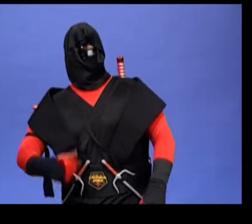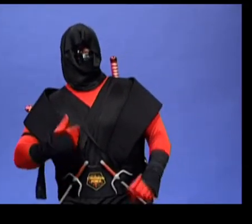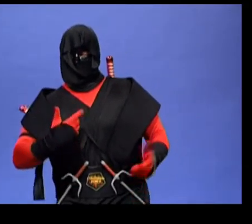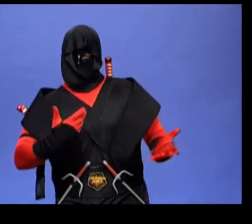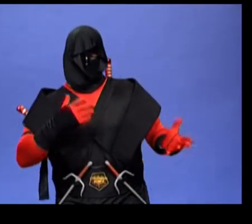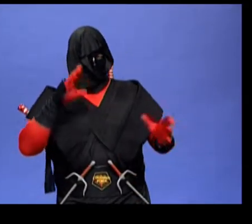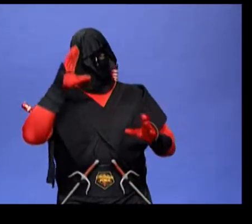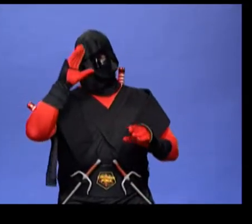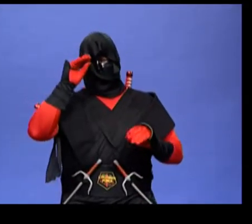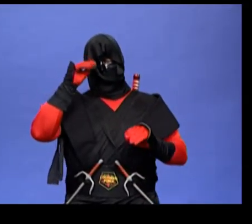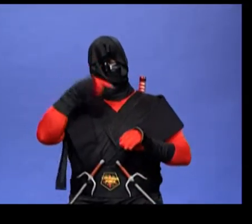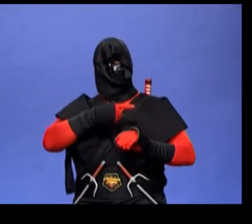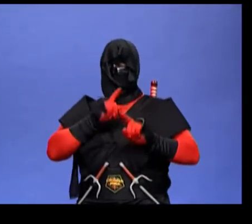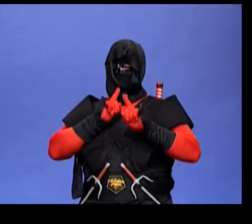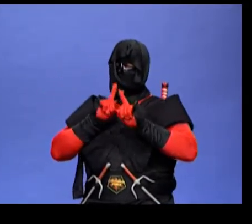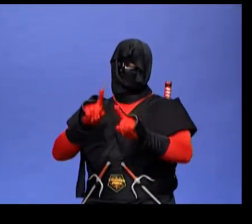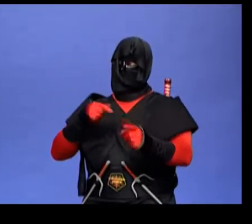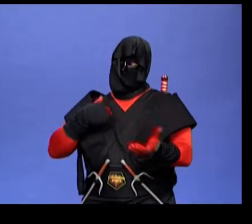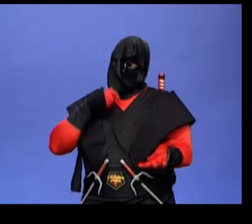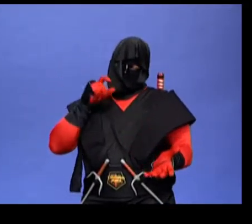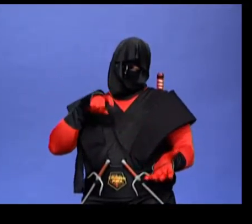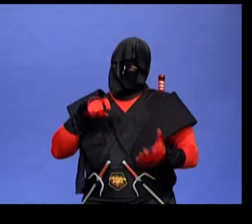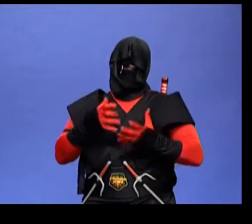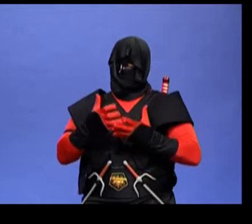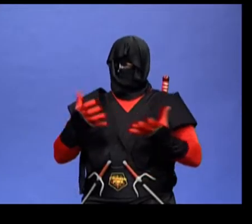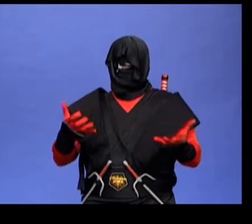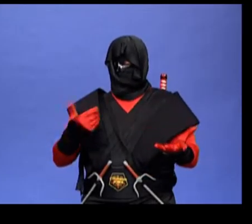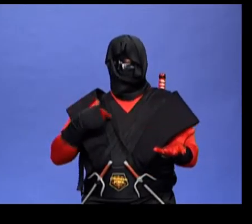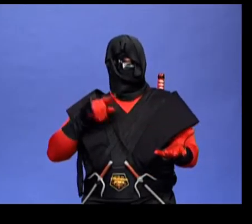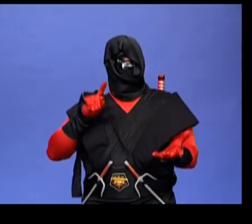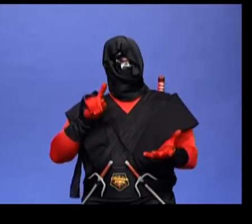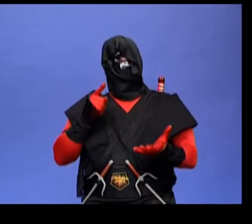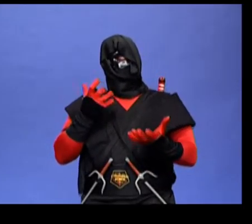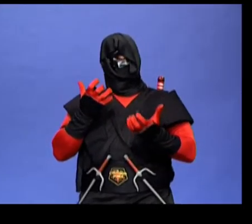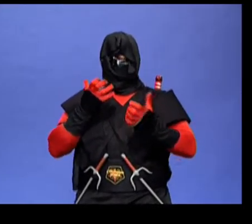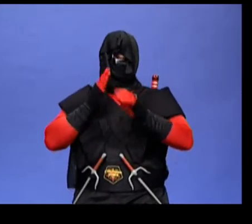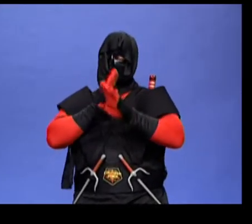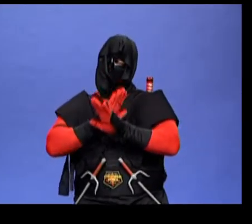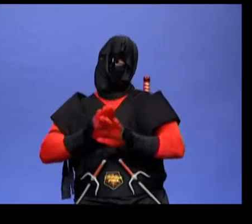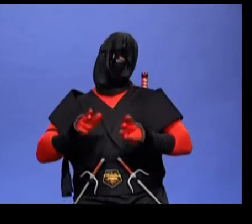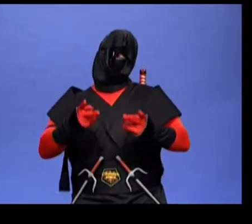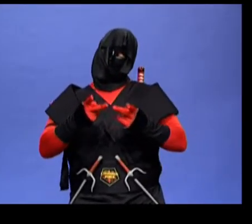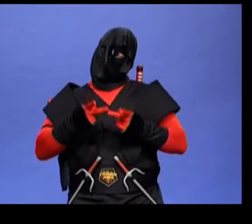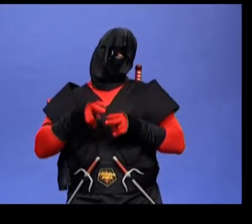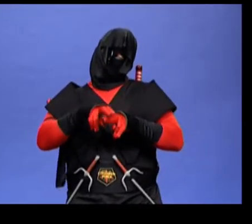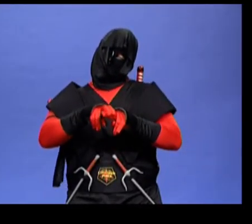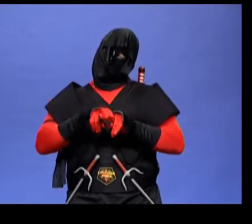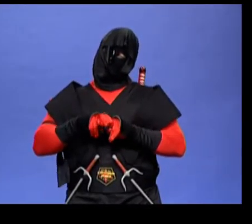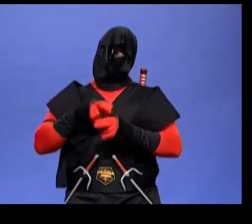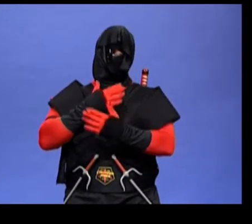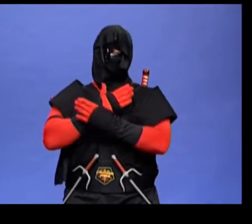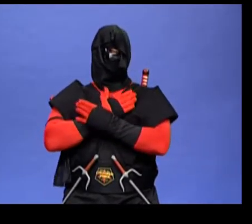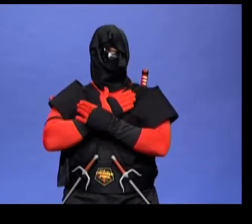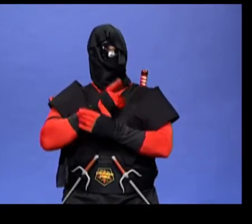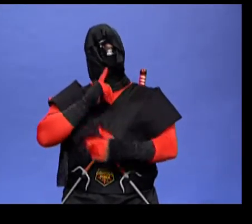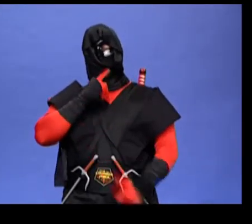I don't need very much now, said the boy. Just a quiet place to sit and rest. I am very